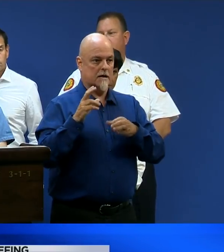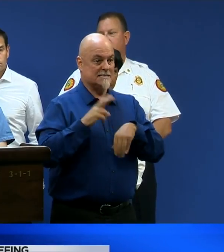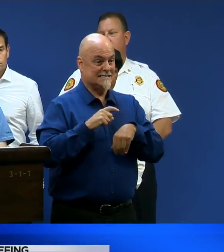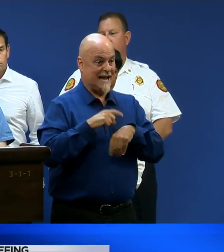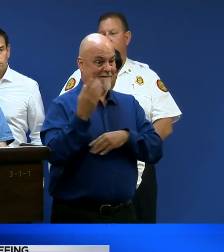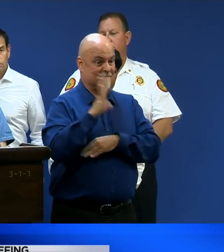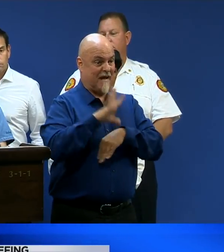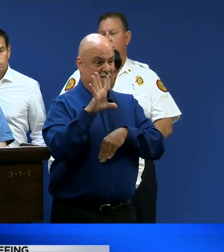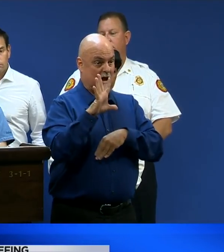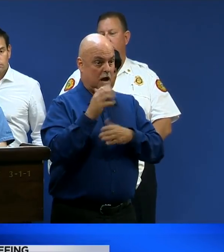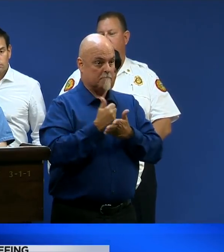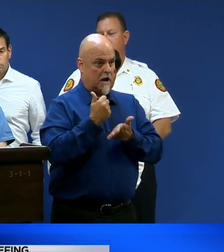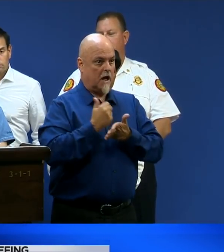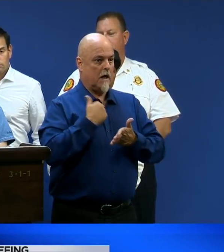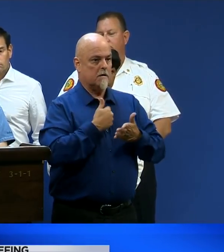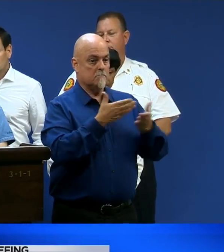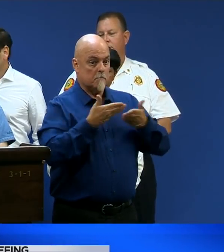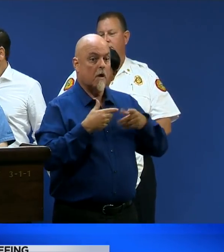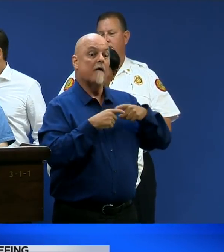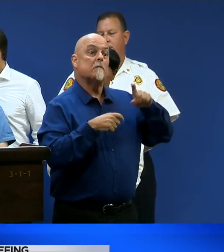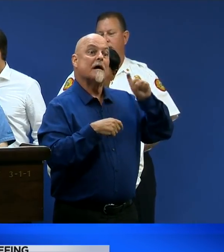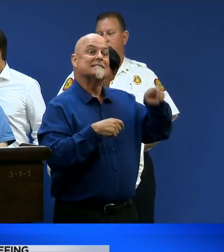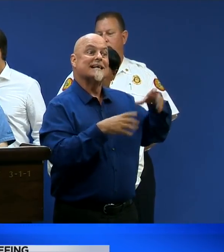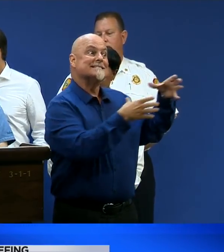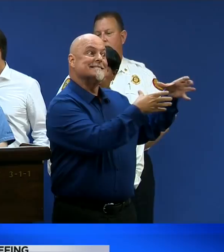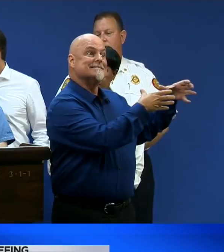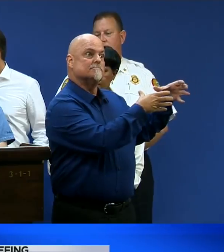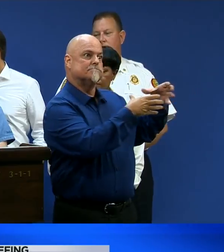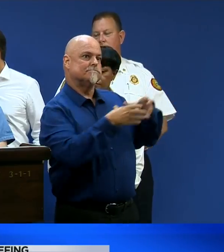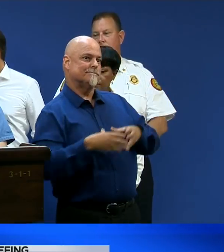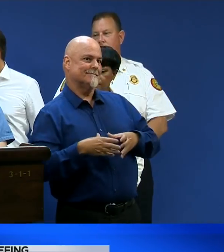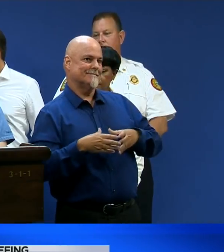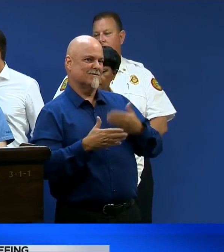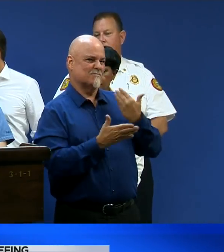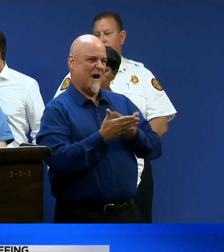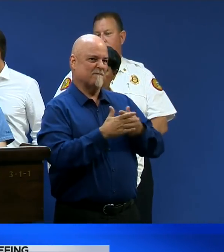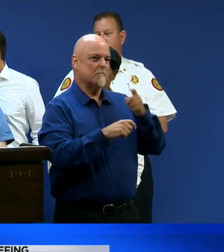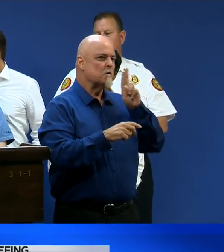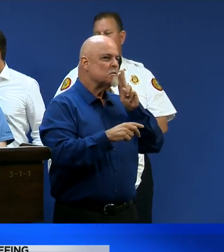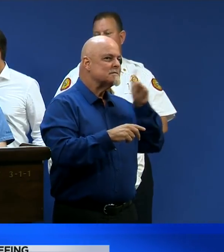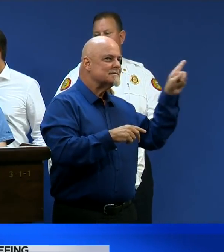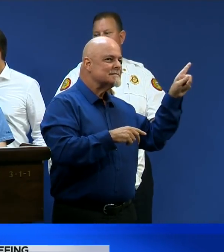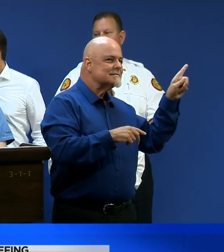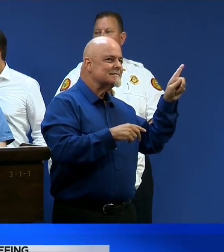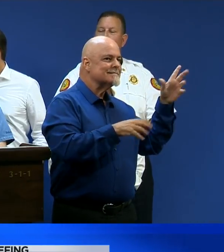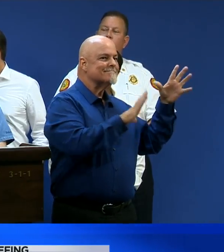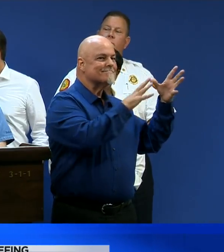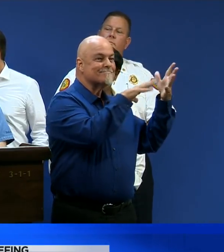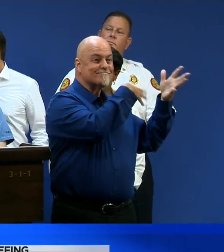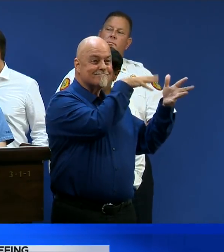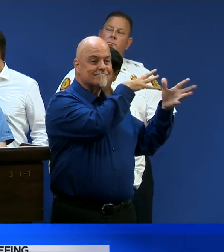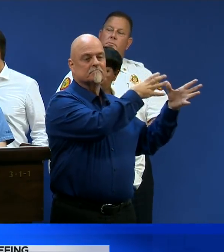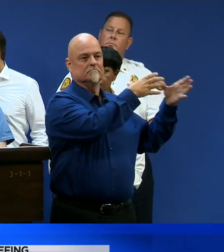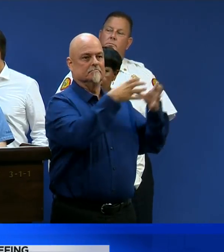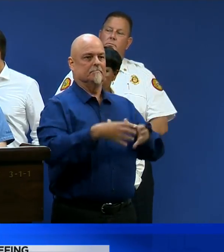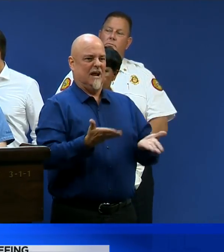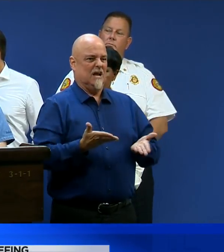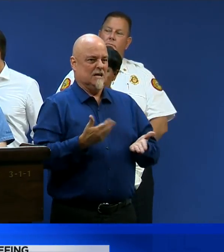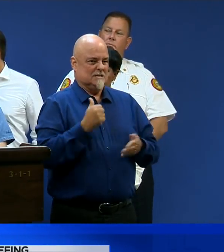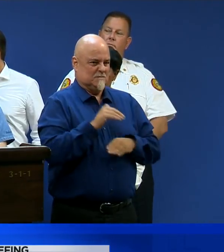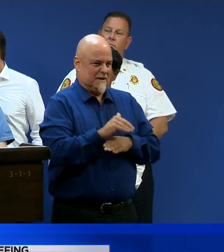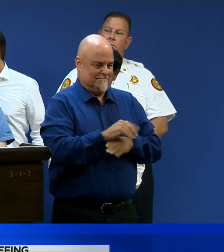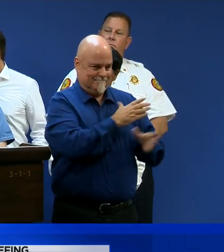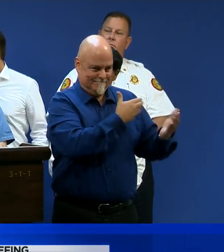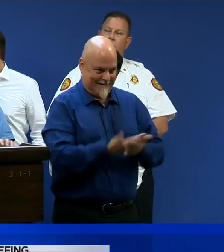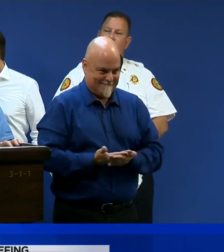These are the updates. As you probably have figured, I have not issued a mandatory evacuation order for zones